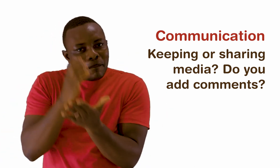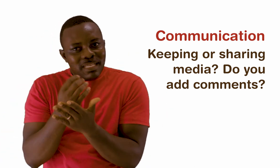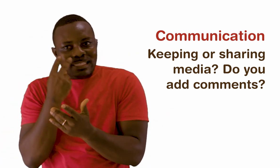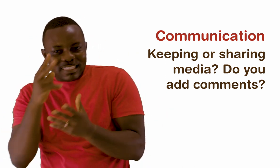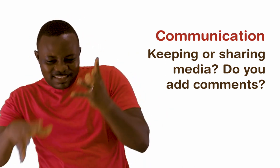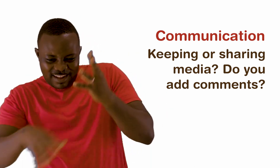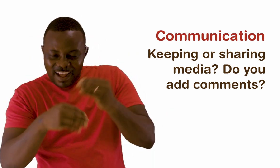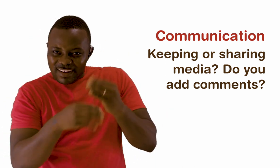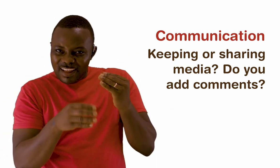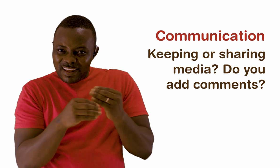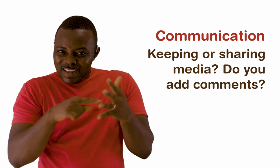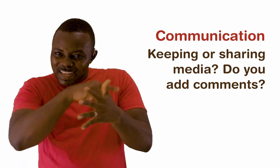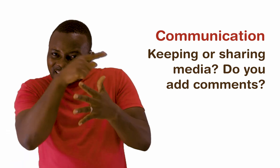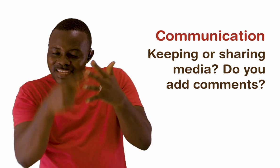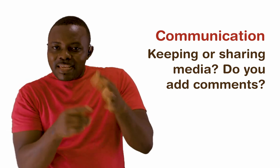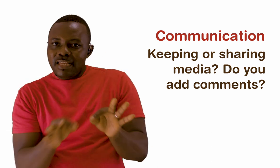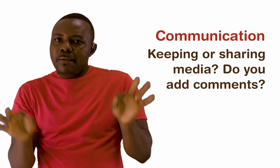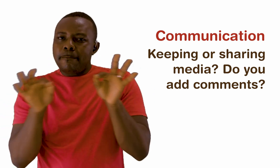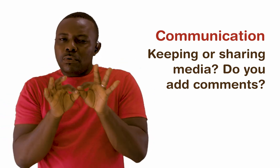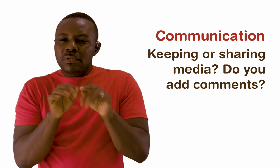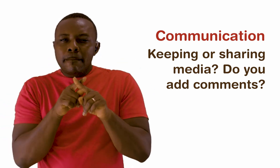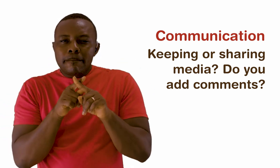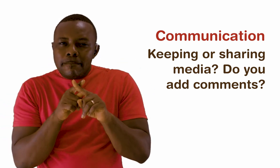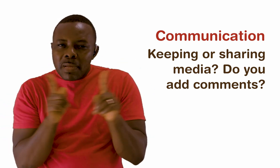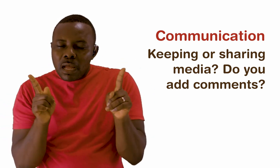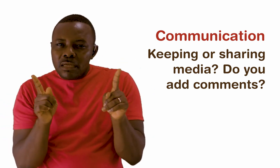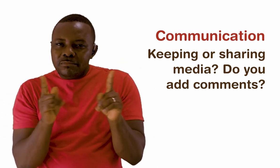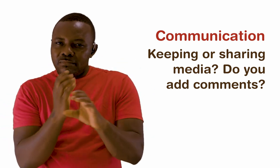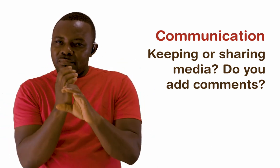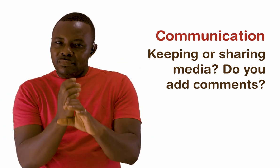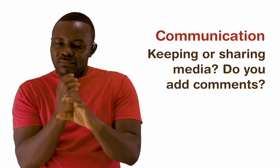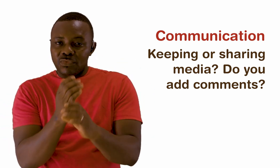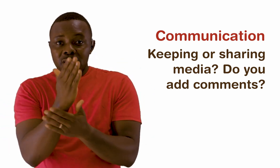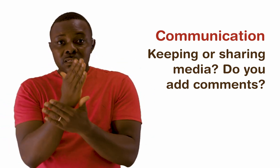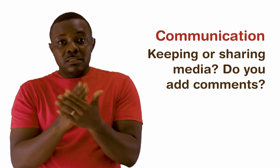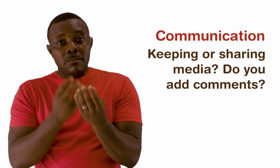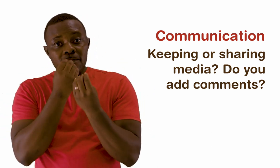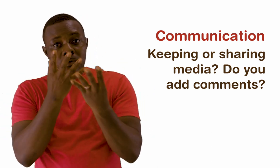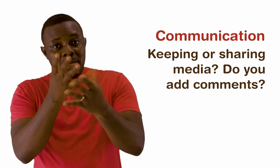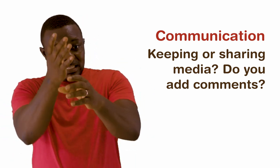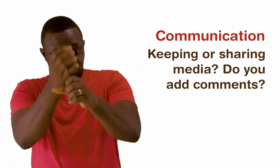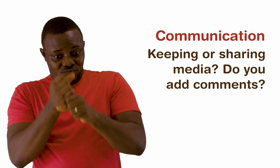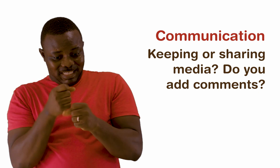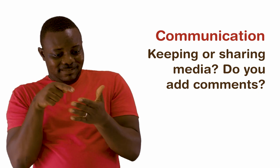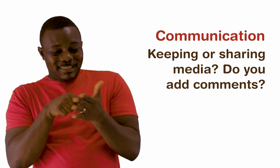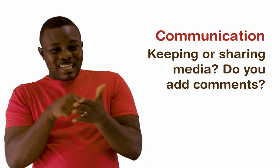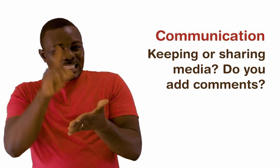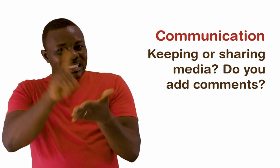But, media consumers must be careful. Some media stories it gets can be fake and even discriminatory. So,